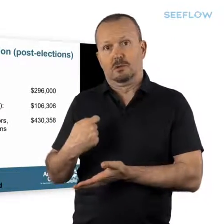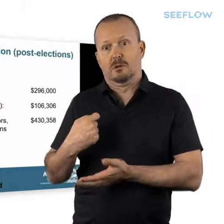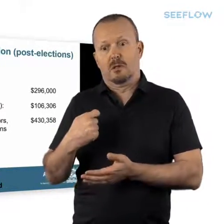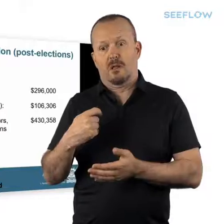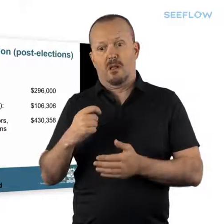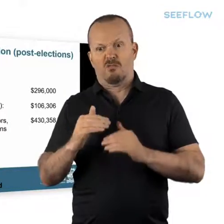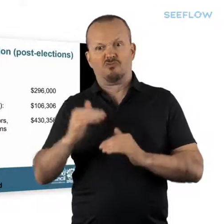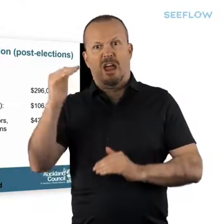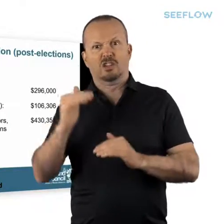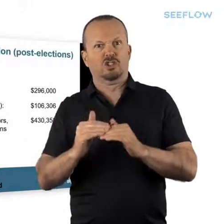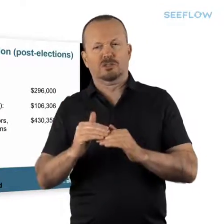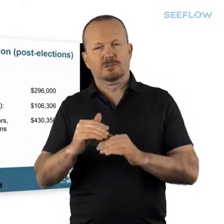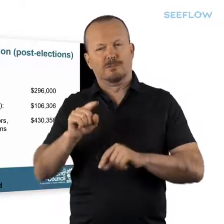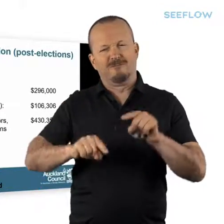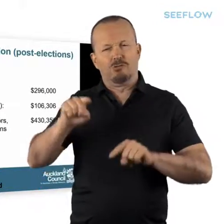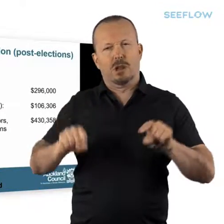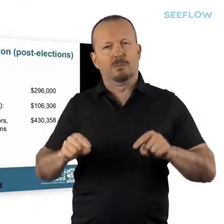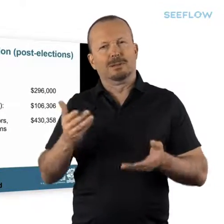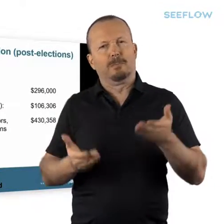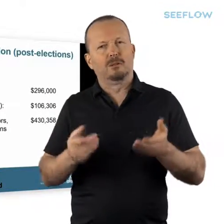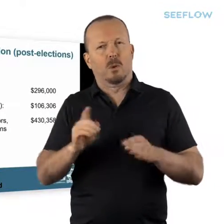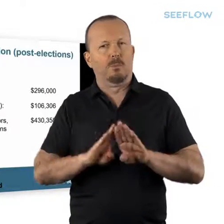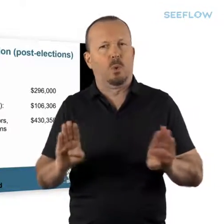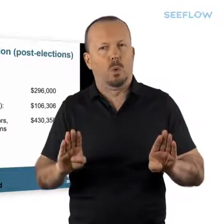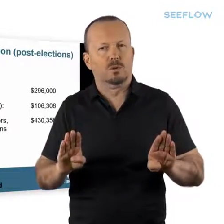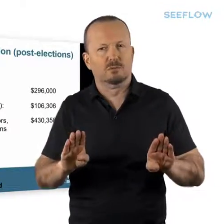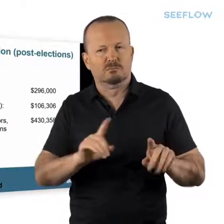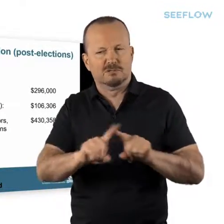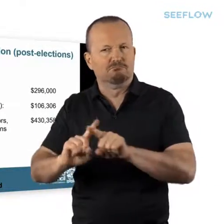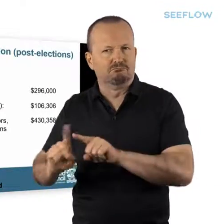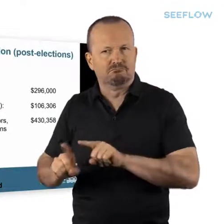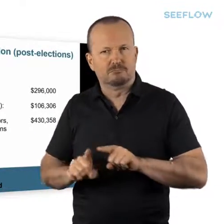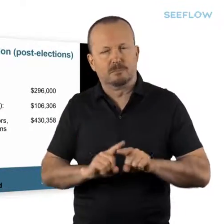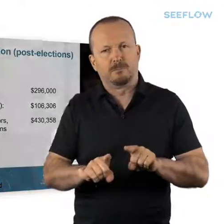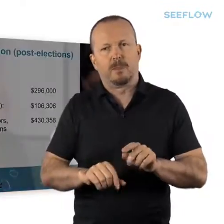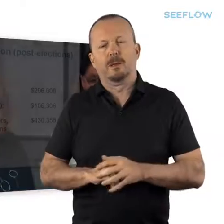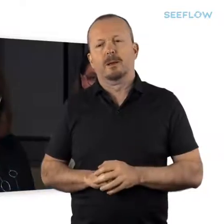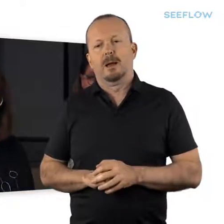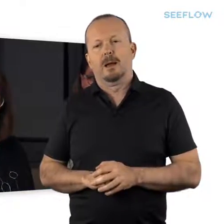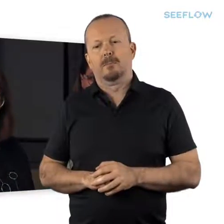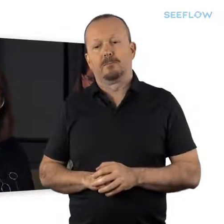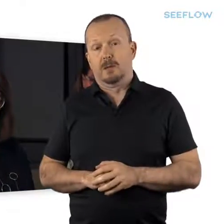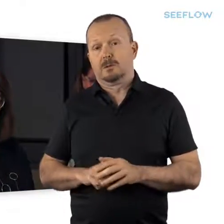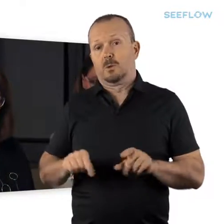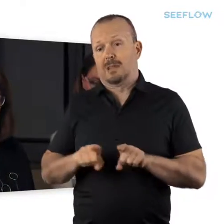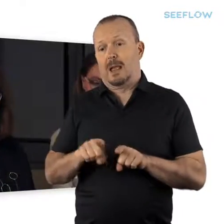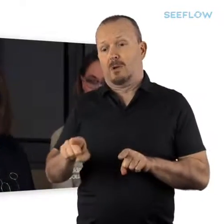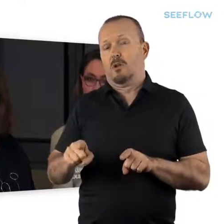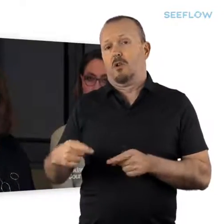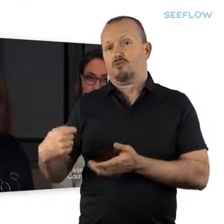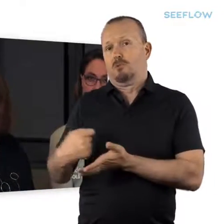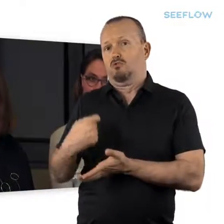range is different for each board. And as Margaret explained about the remuneration authority,